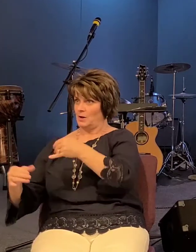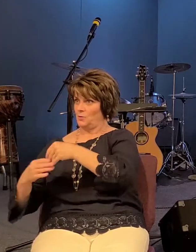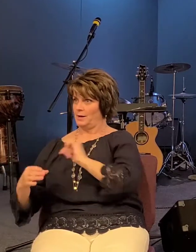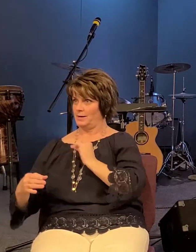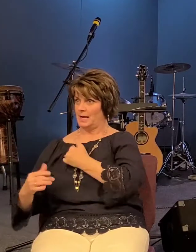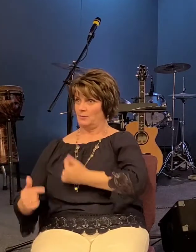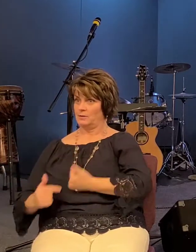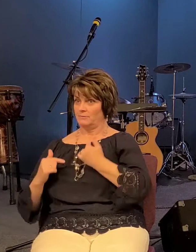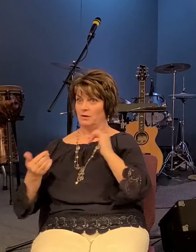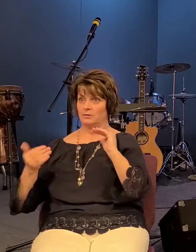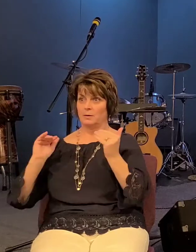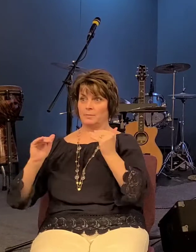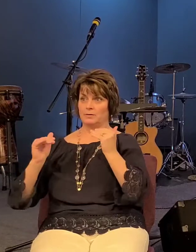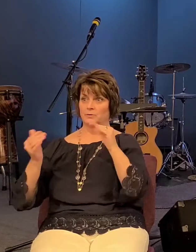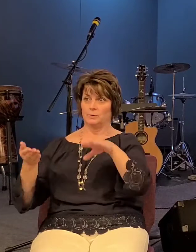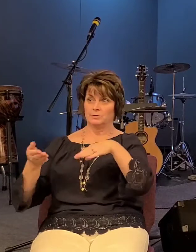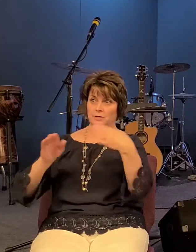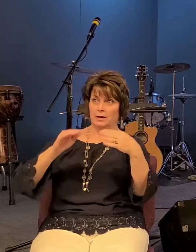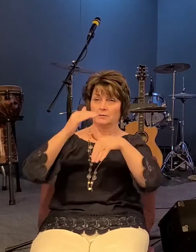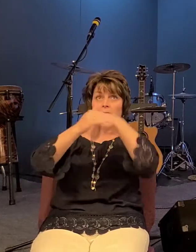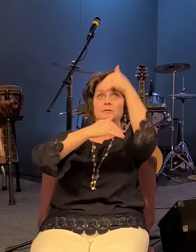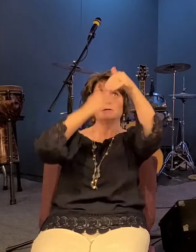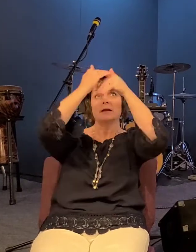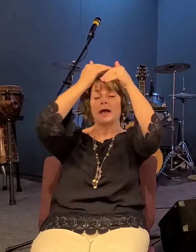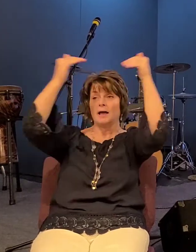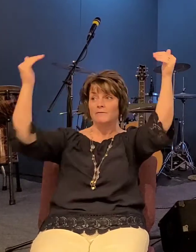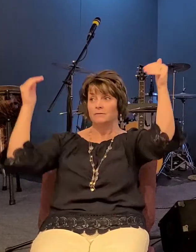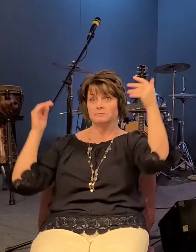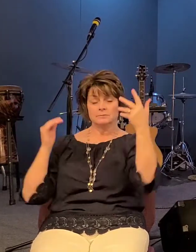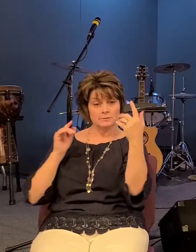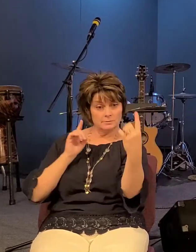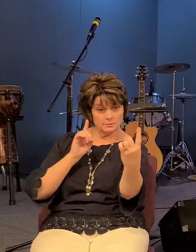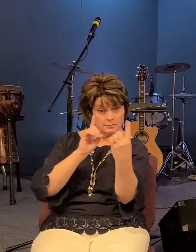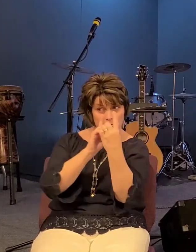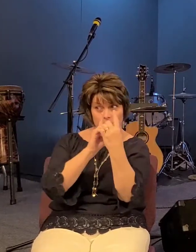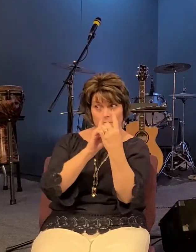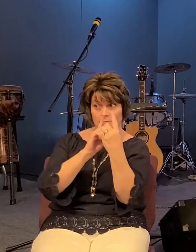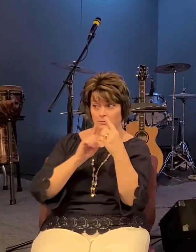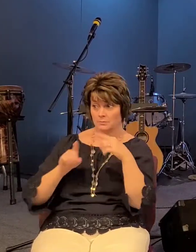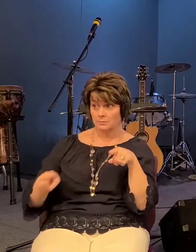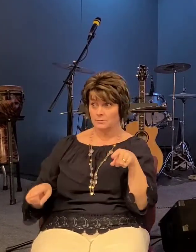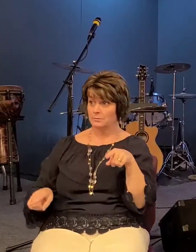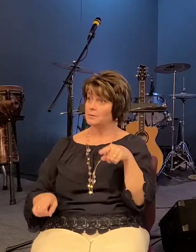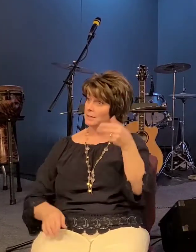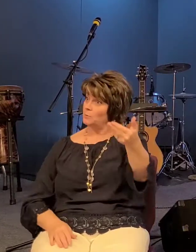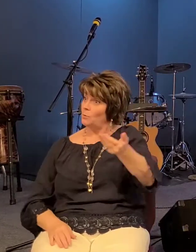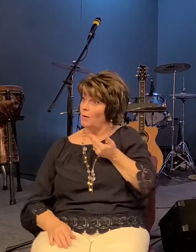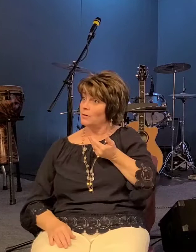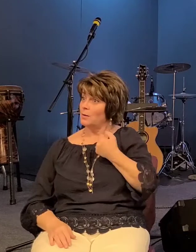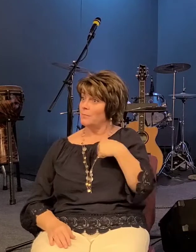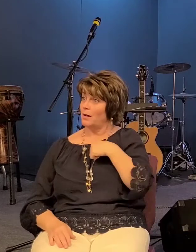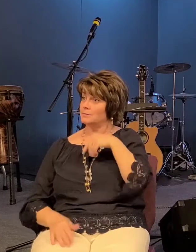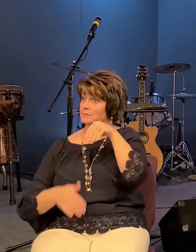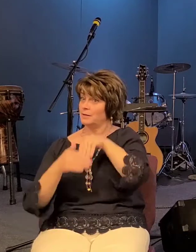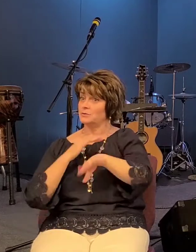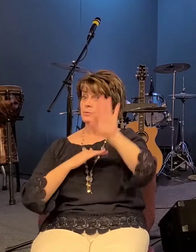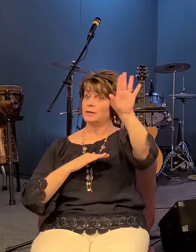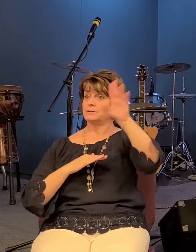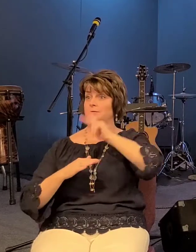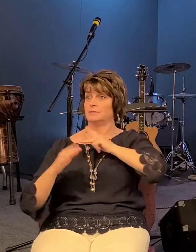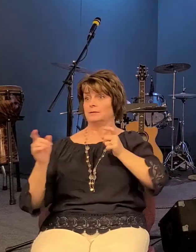in in the flesh or in the spirit however it is then he will welcome us into his kingdom